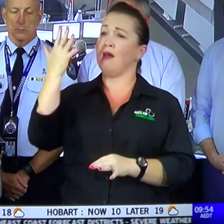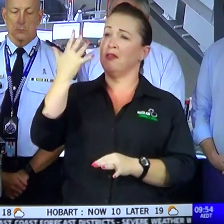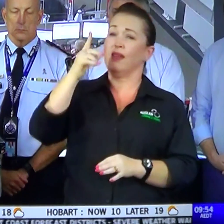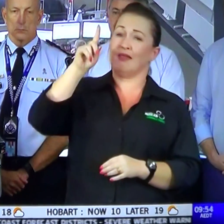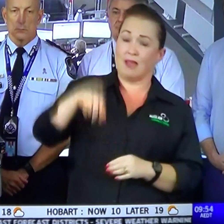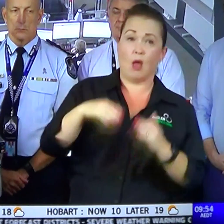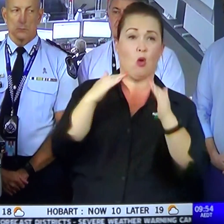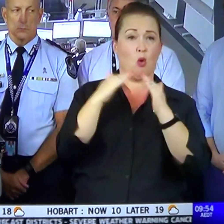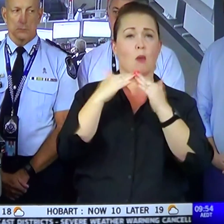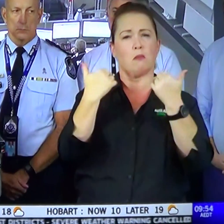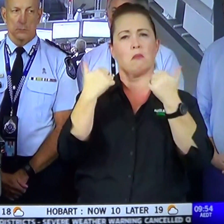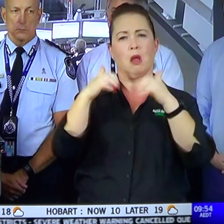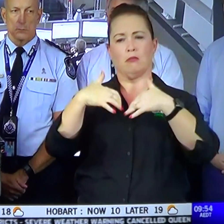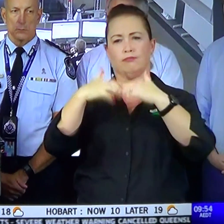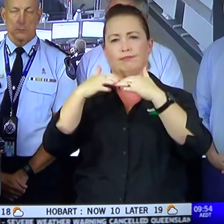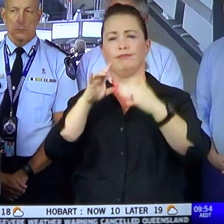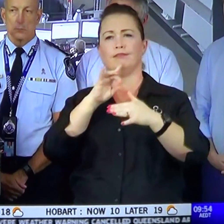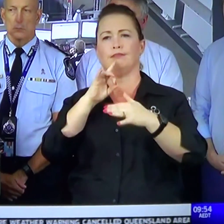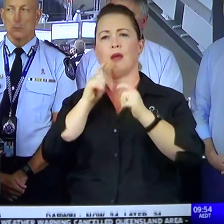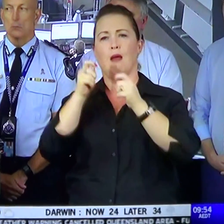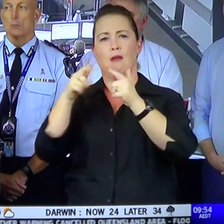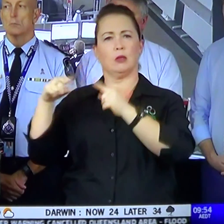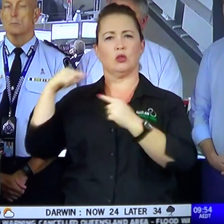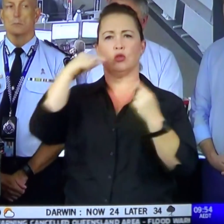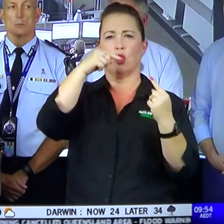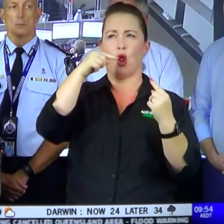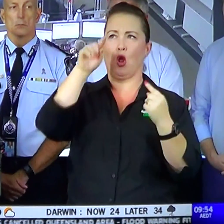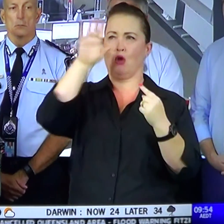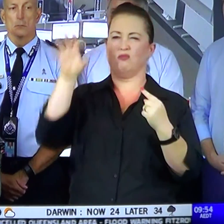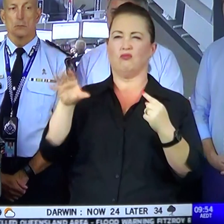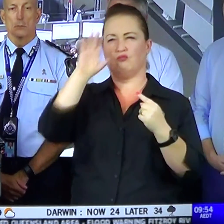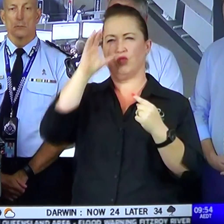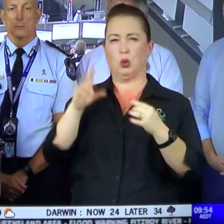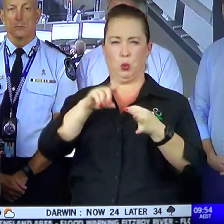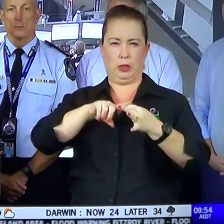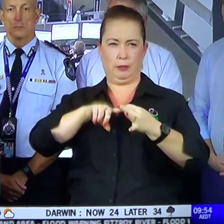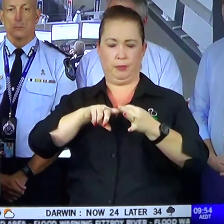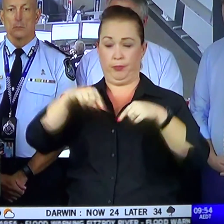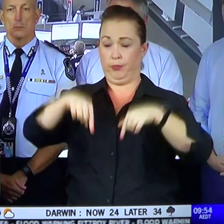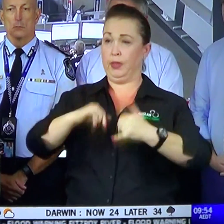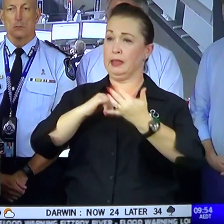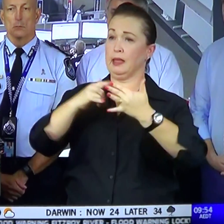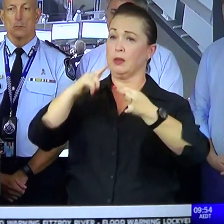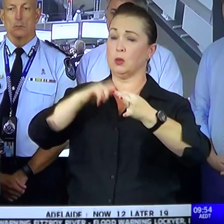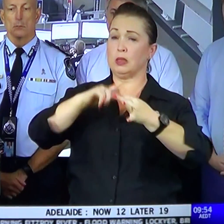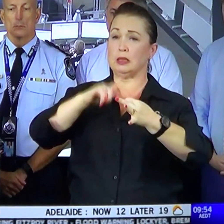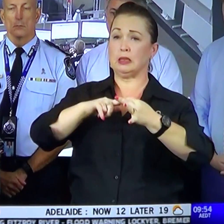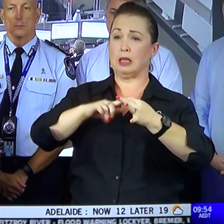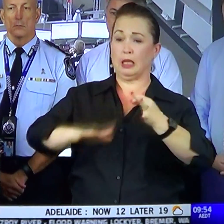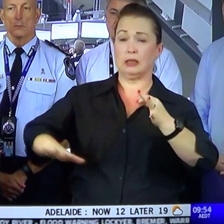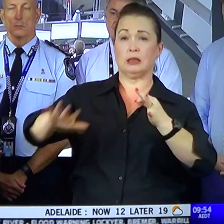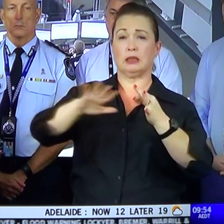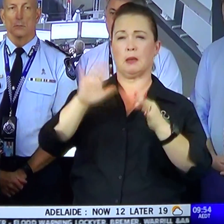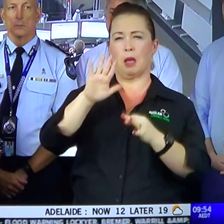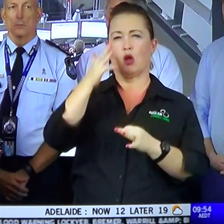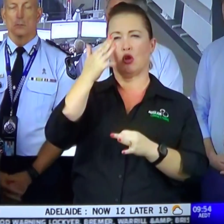been restored since the cyclone has hit up in regional Queensland. And down here in the south-east of our state, we still have